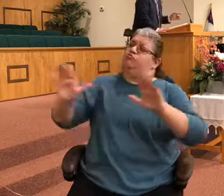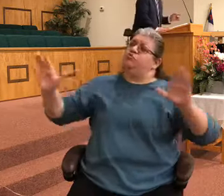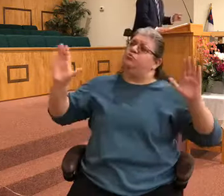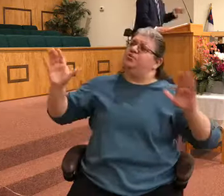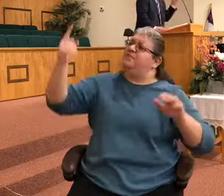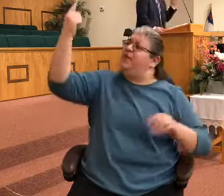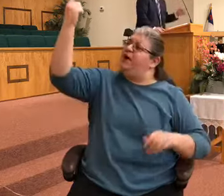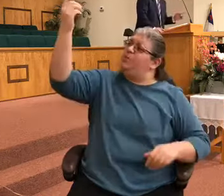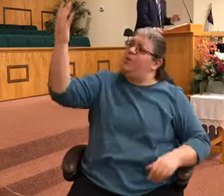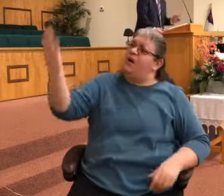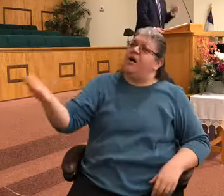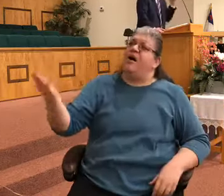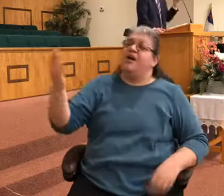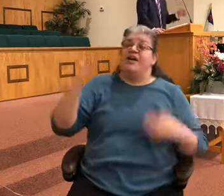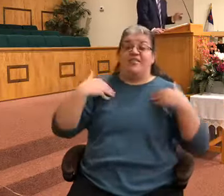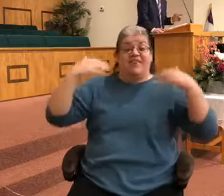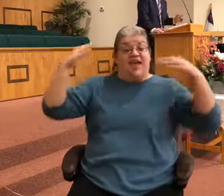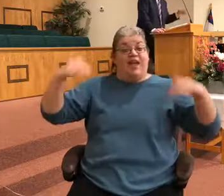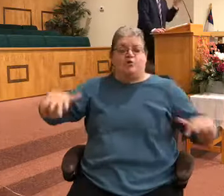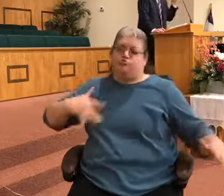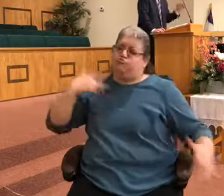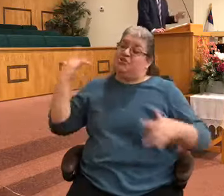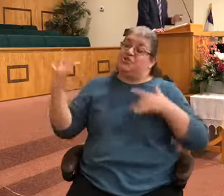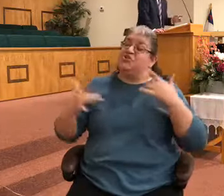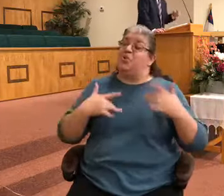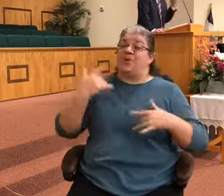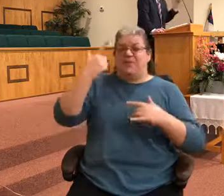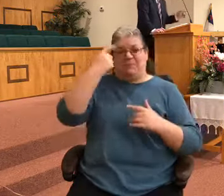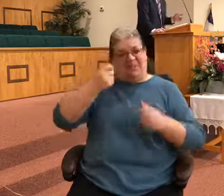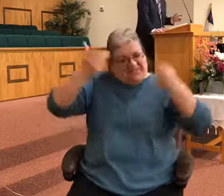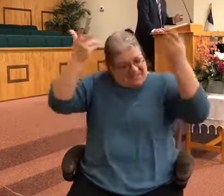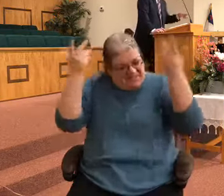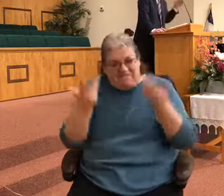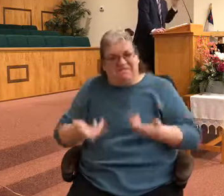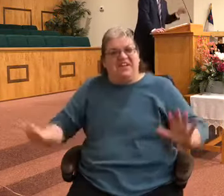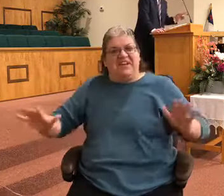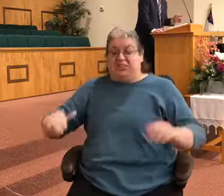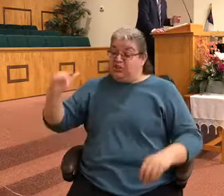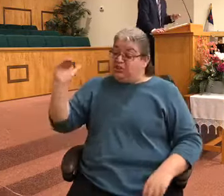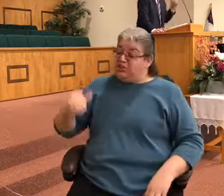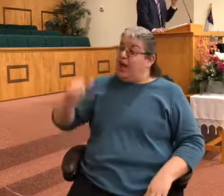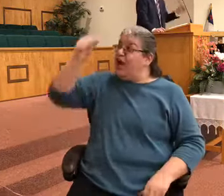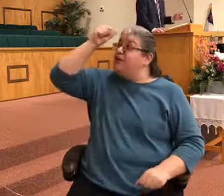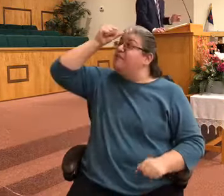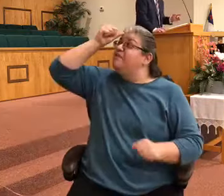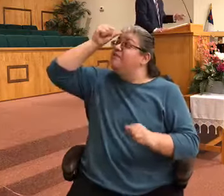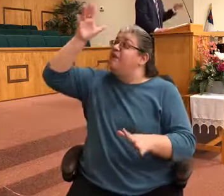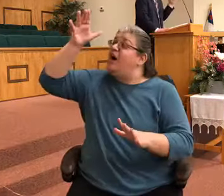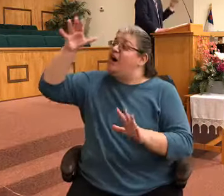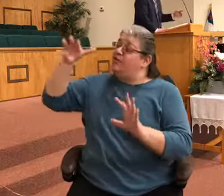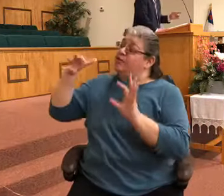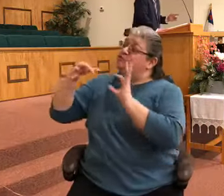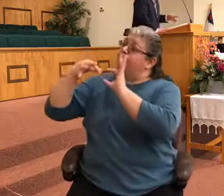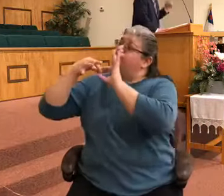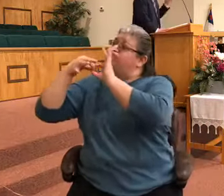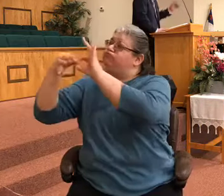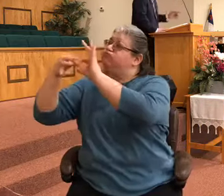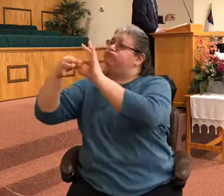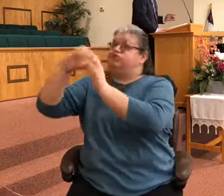rejoicing he falls in his name a child of a father joined here with the sun save the